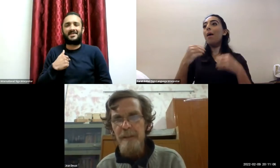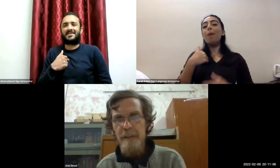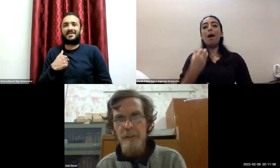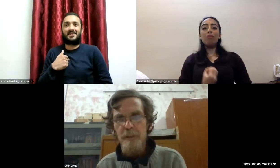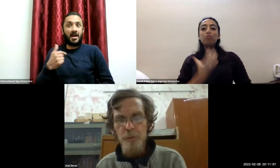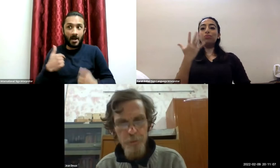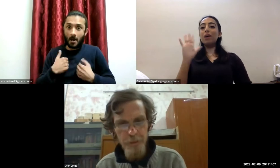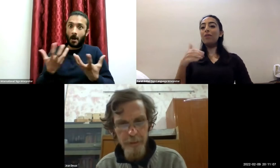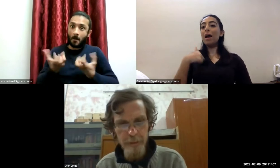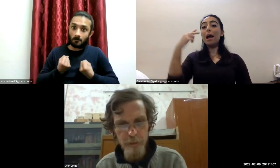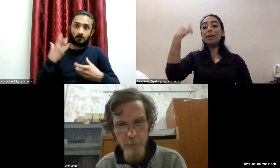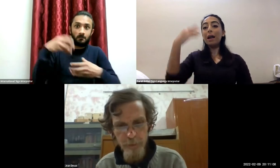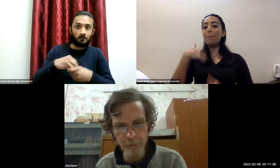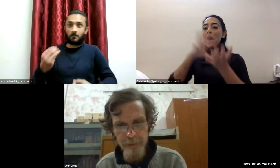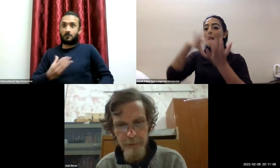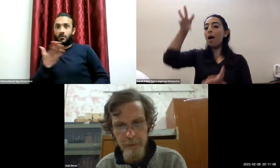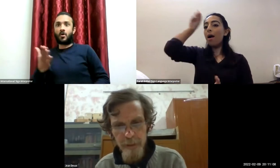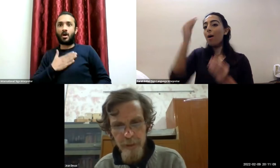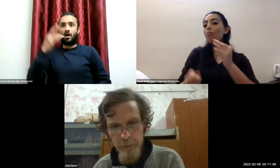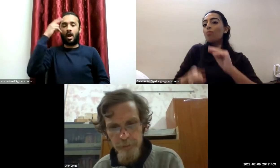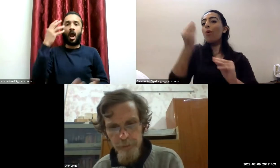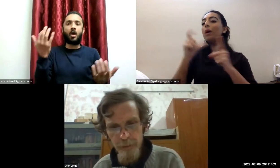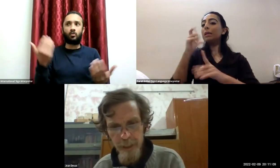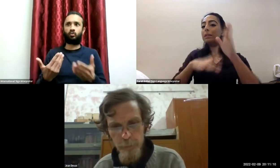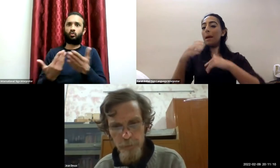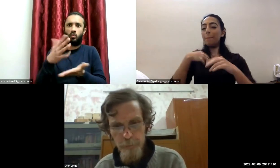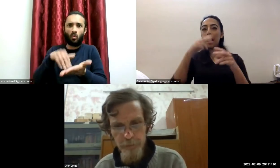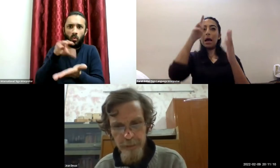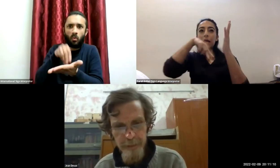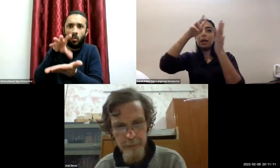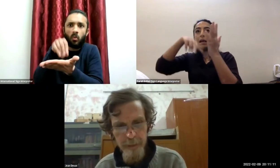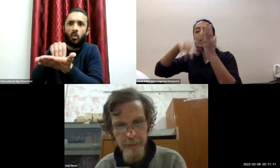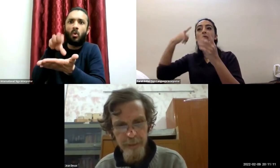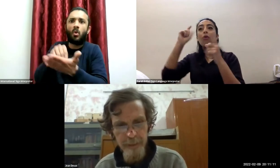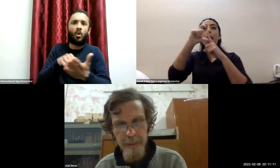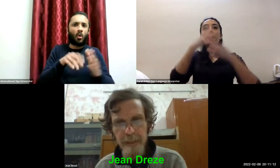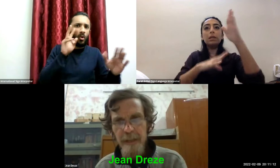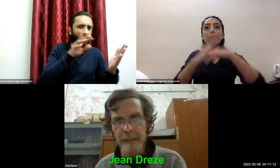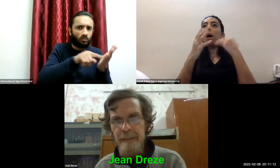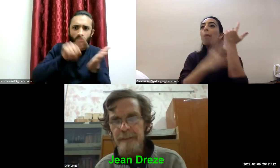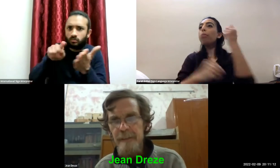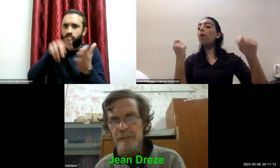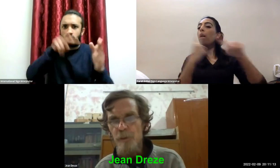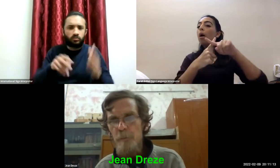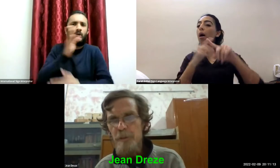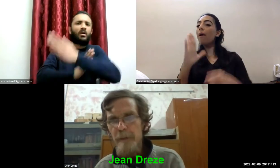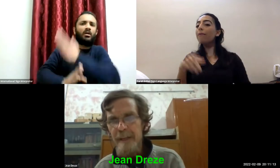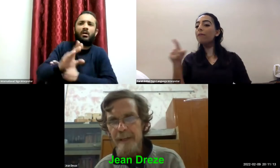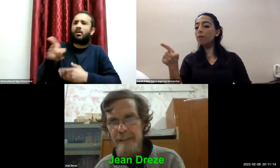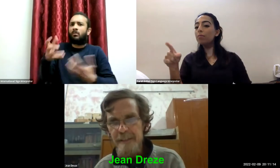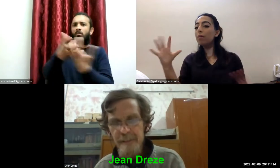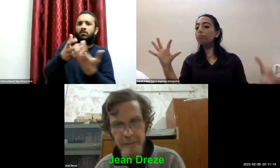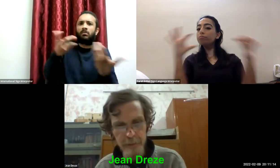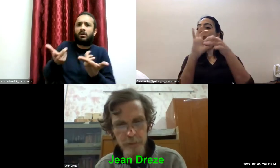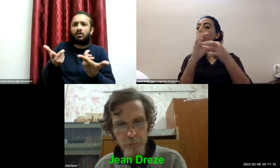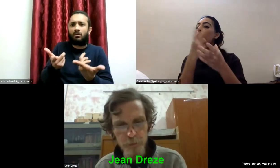me to think a little more about the link between poverty and disability and this opened my